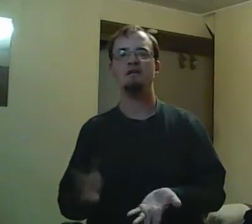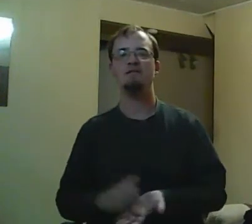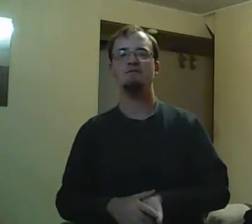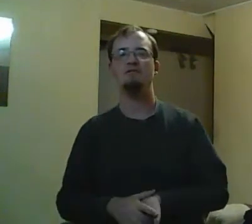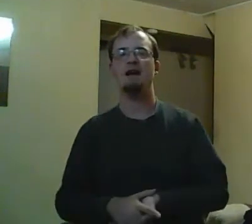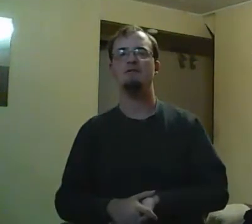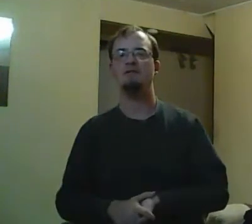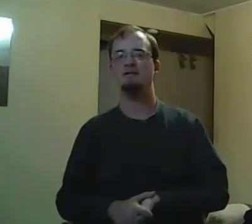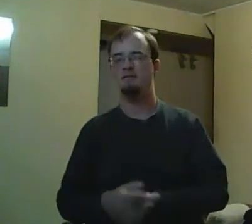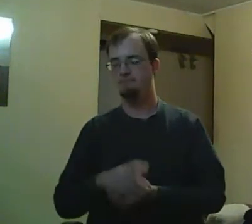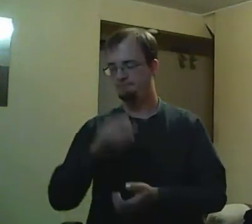time.